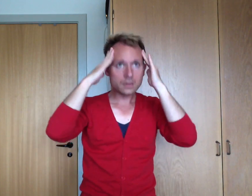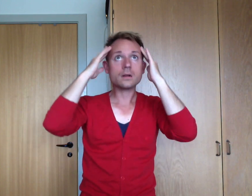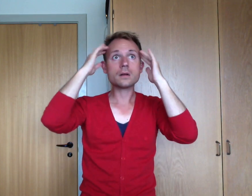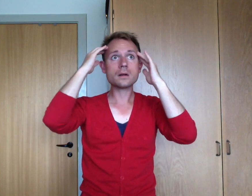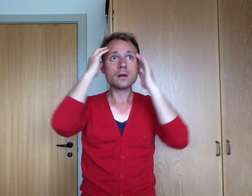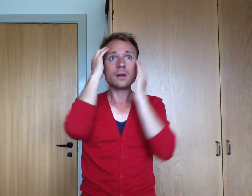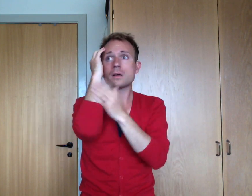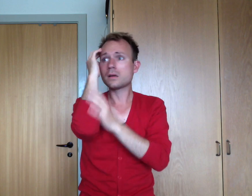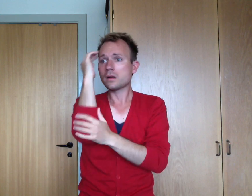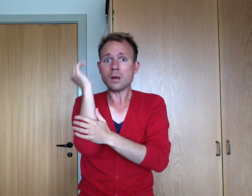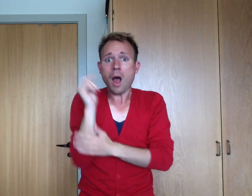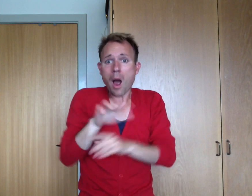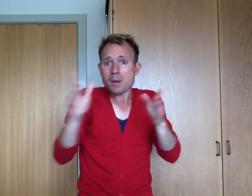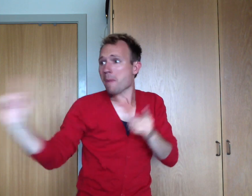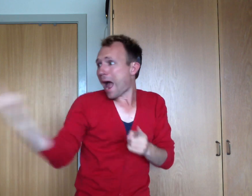But it's all coming back